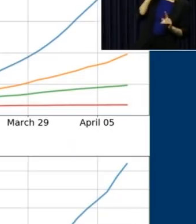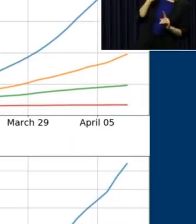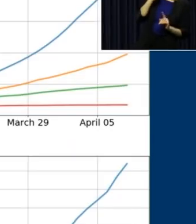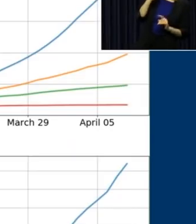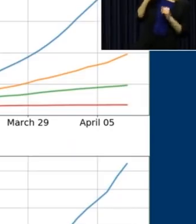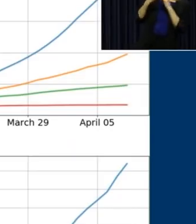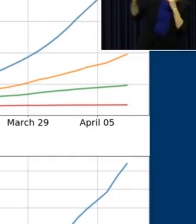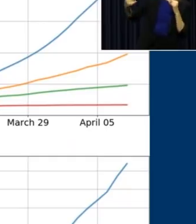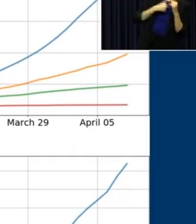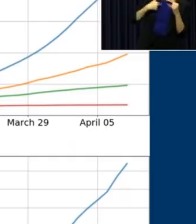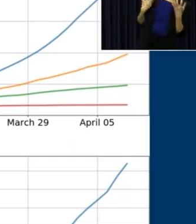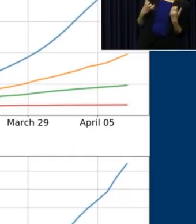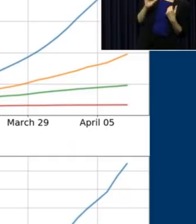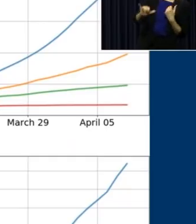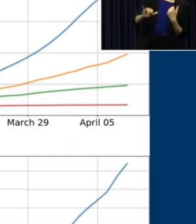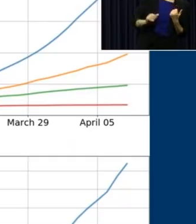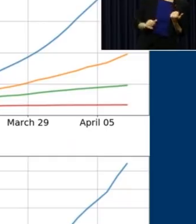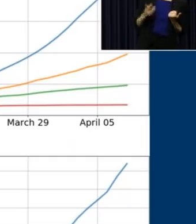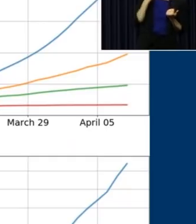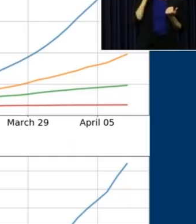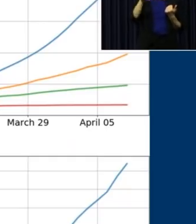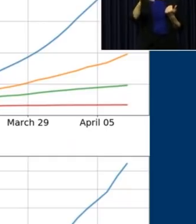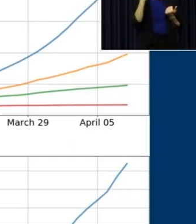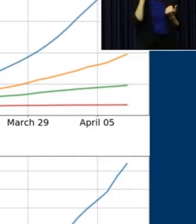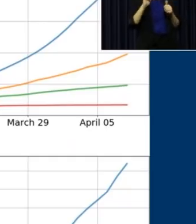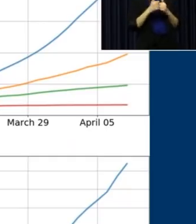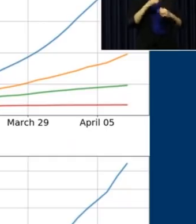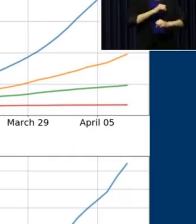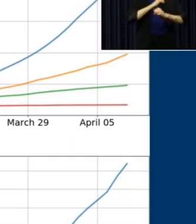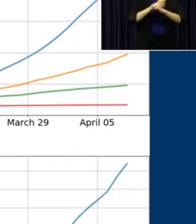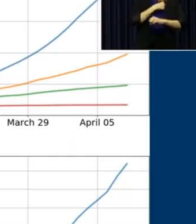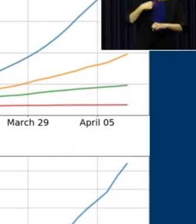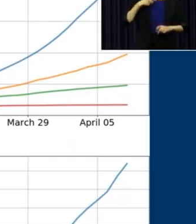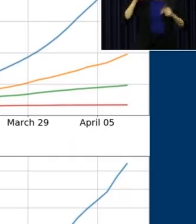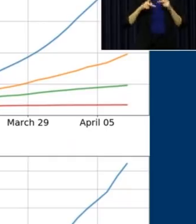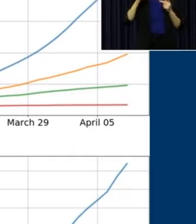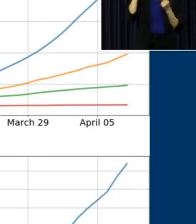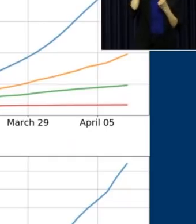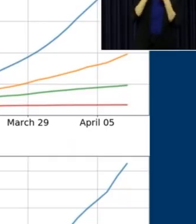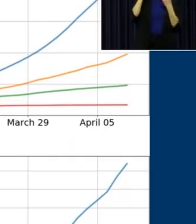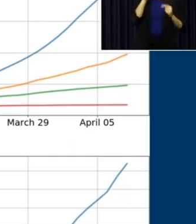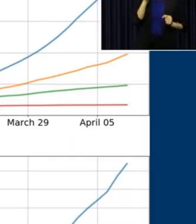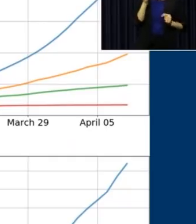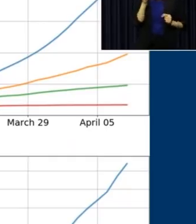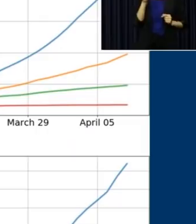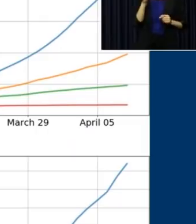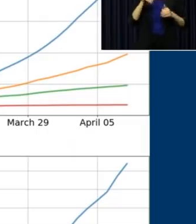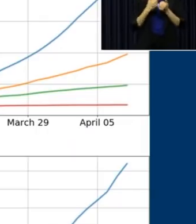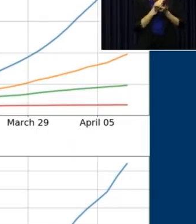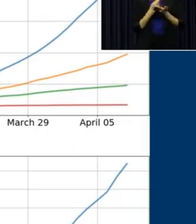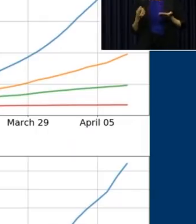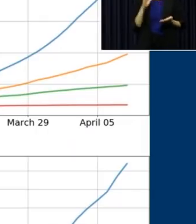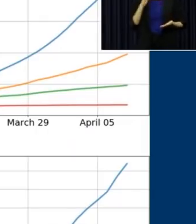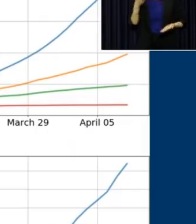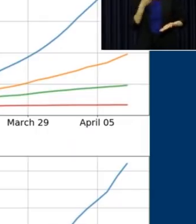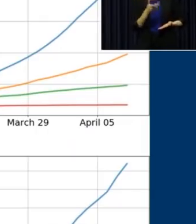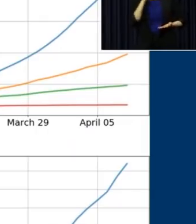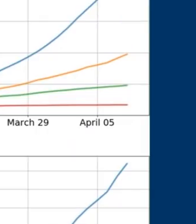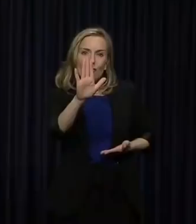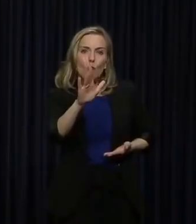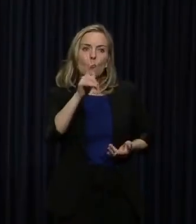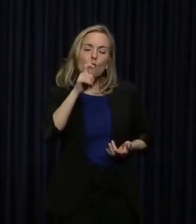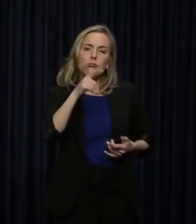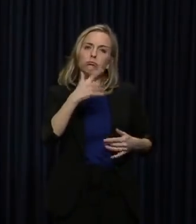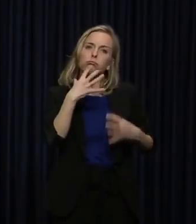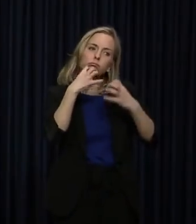line. Think about how well that protects our people. Think about how our resources will be there for your